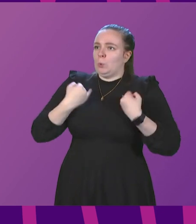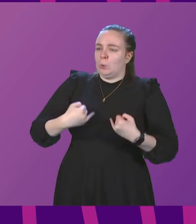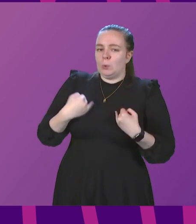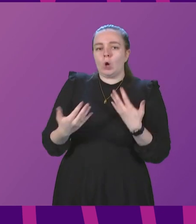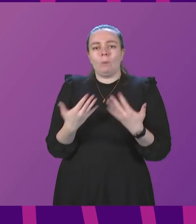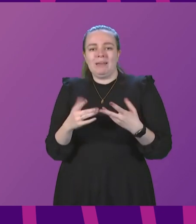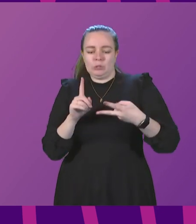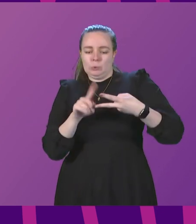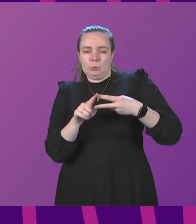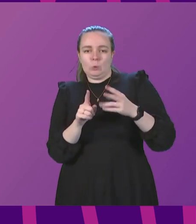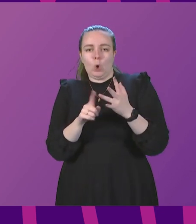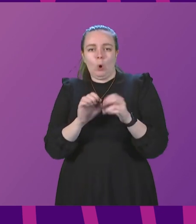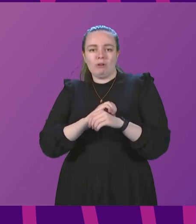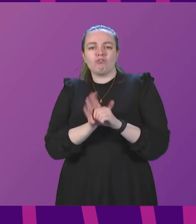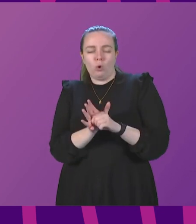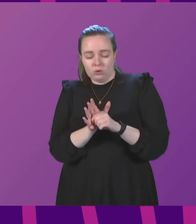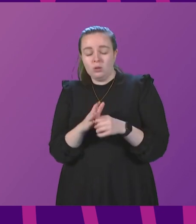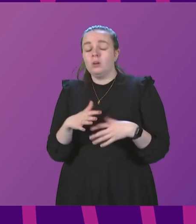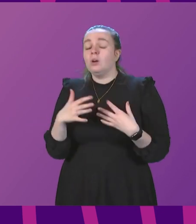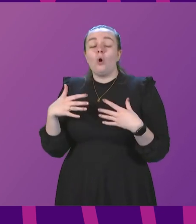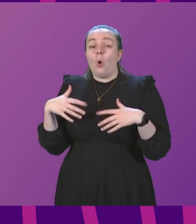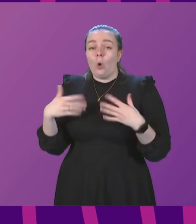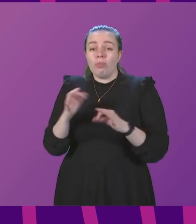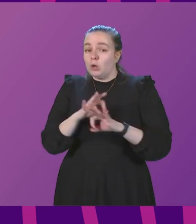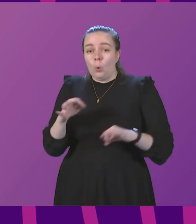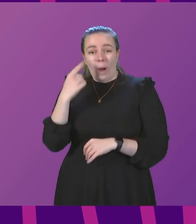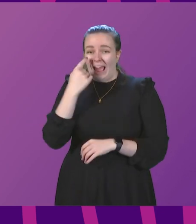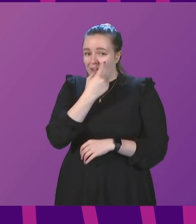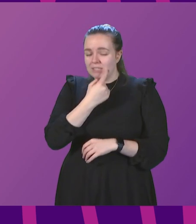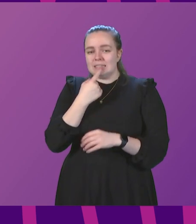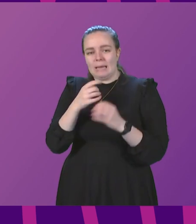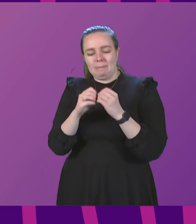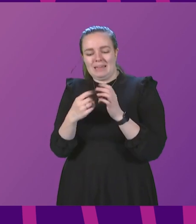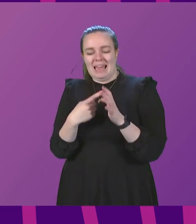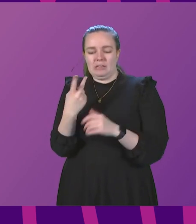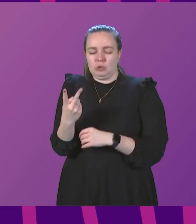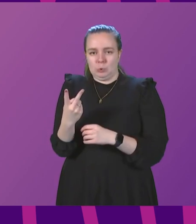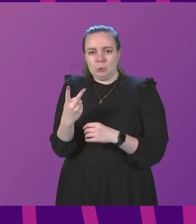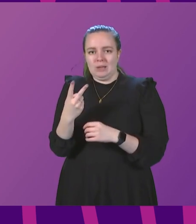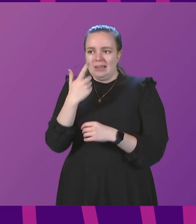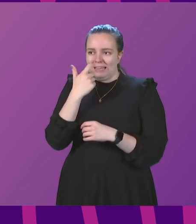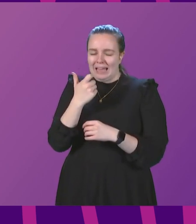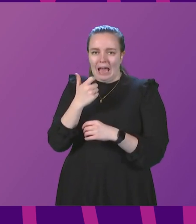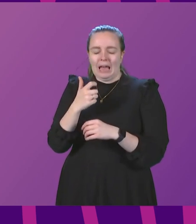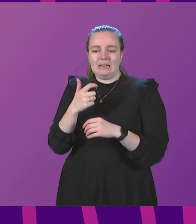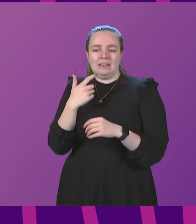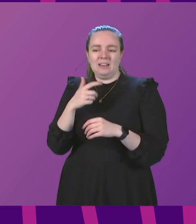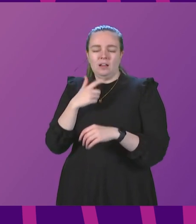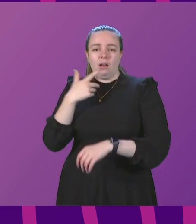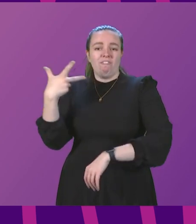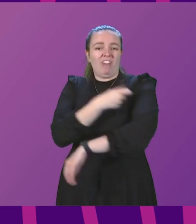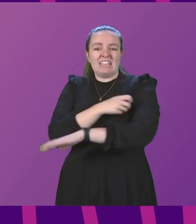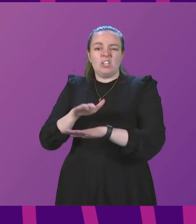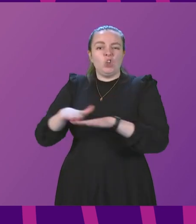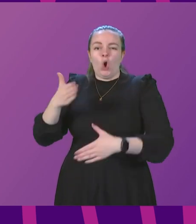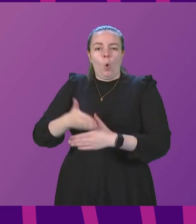main Omicron variant, nor, at this stage, is there any evidence that BA2 has any greater ability to escape the immunity conferred